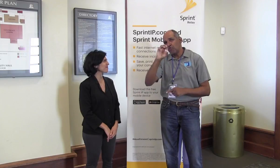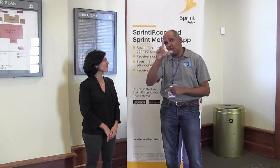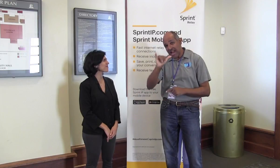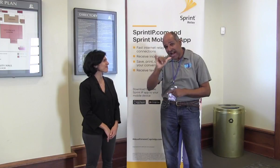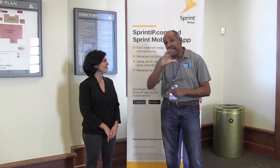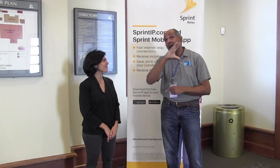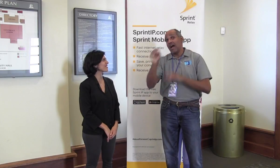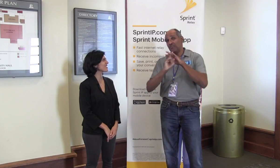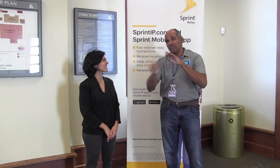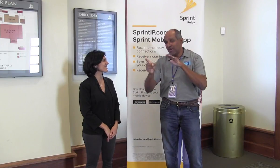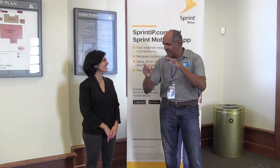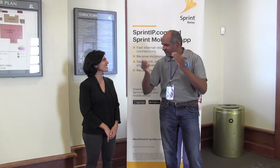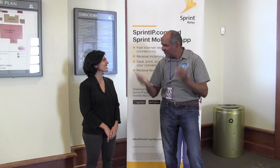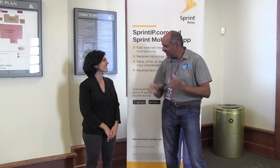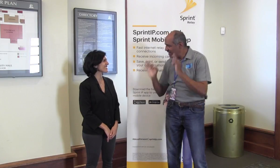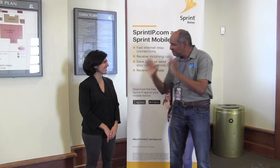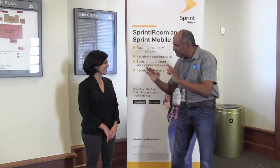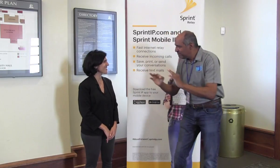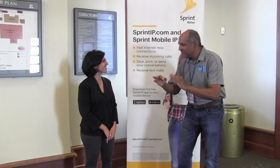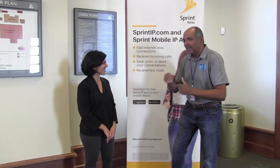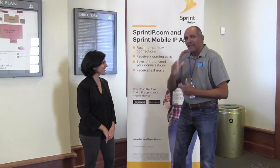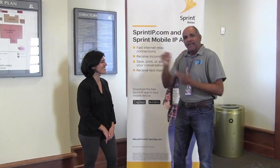Aparna's with New Jersey Relay and Sprint. Welcome, Aparna.